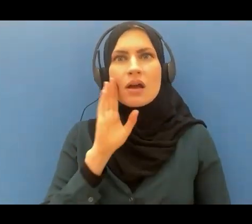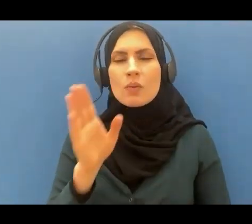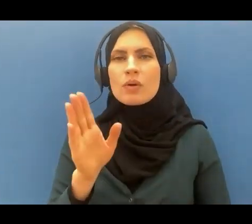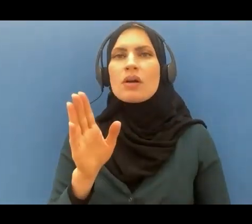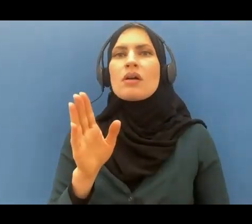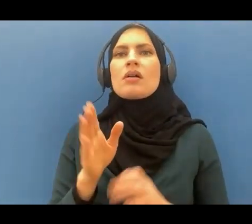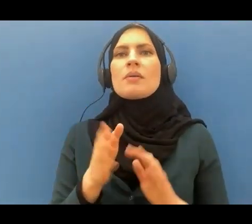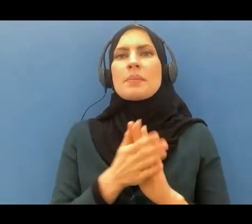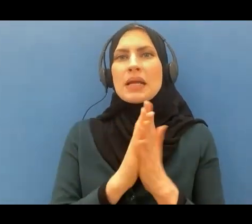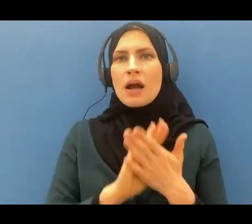of the fire